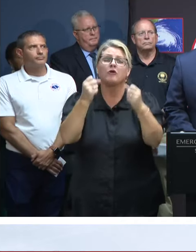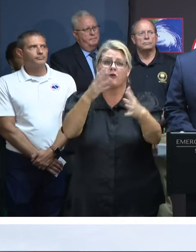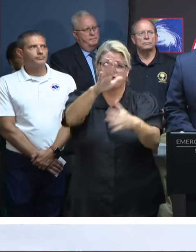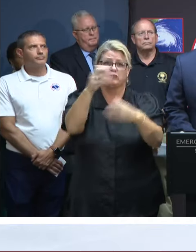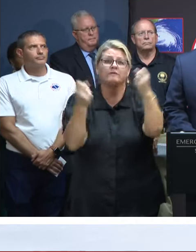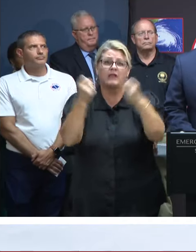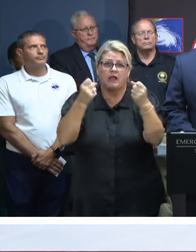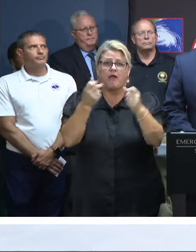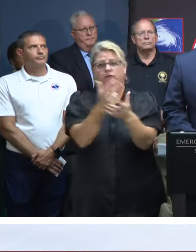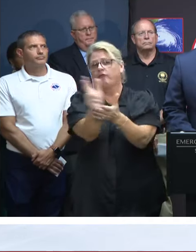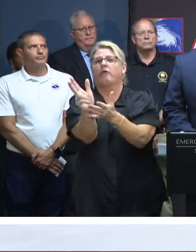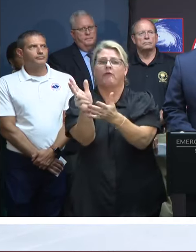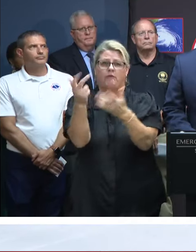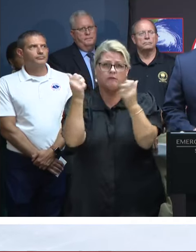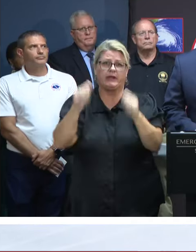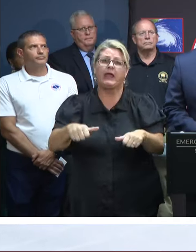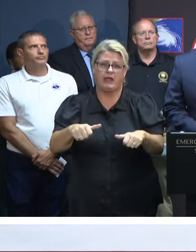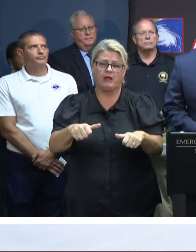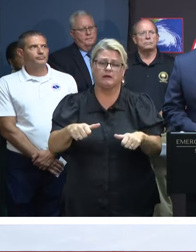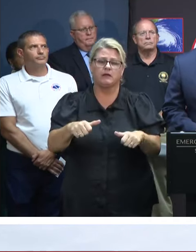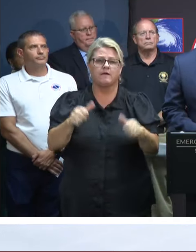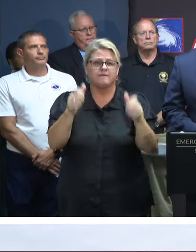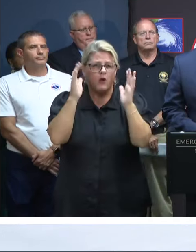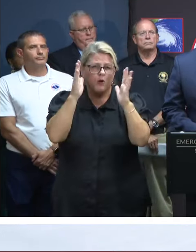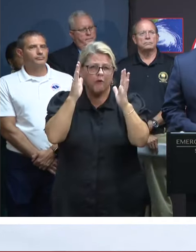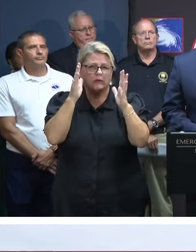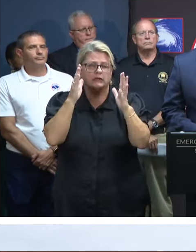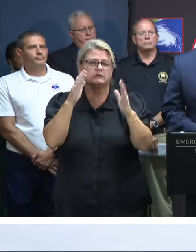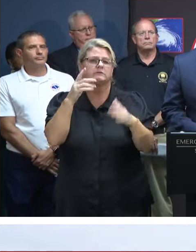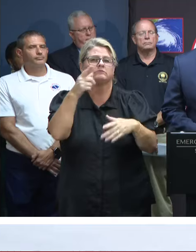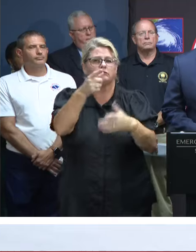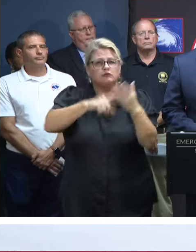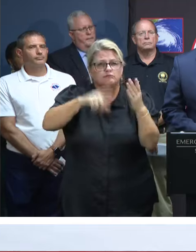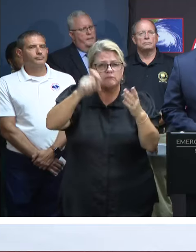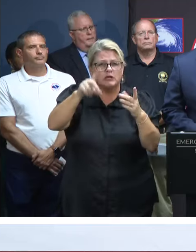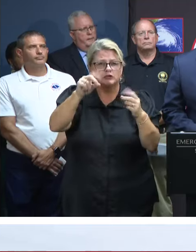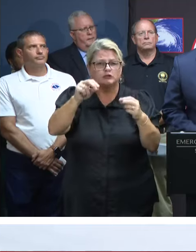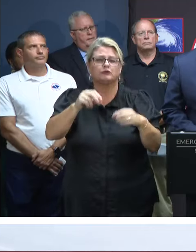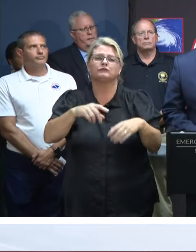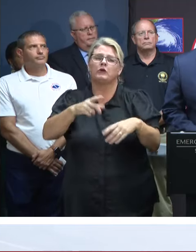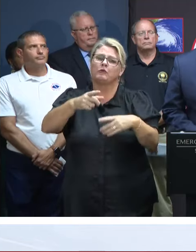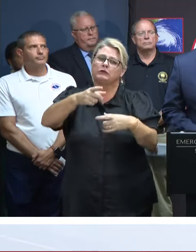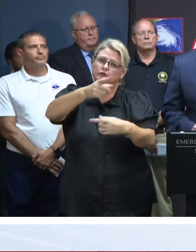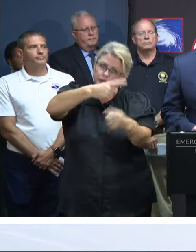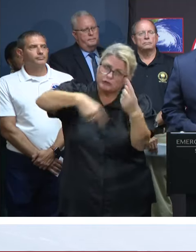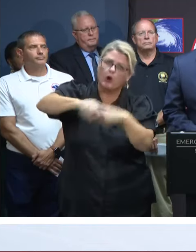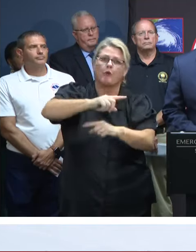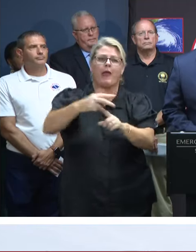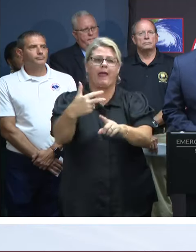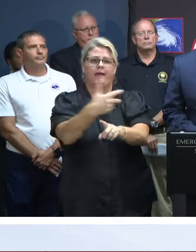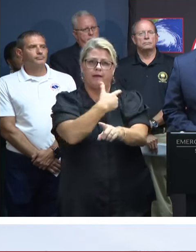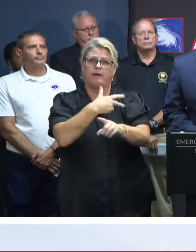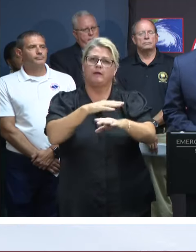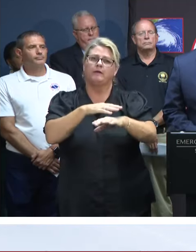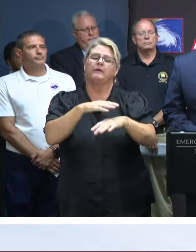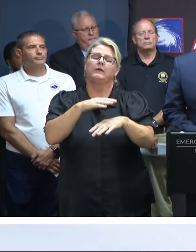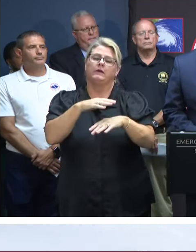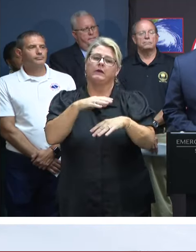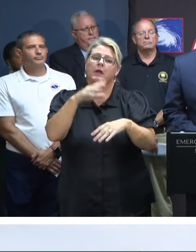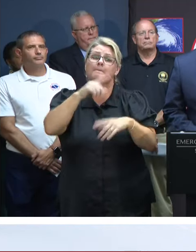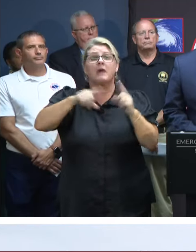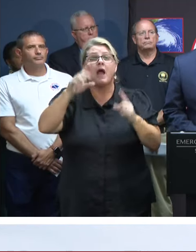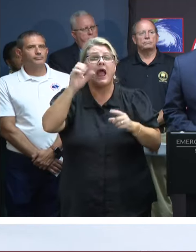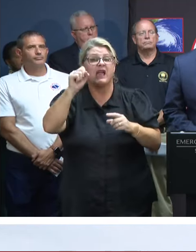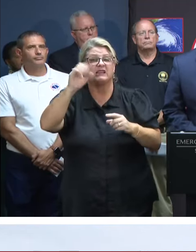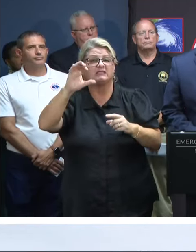travel, to focus on what you need to do, and to turn around and not drown. But SCDOT is prepared and ready to